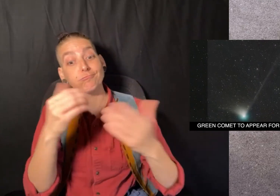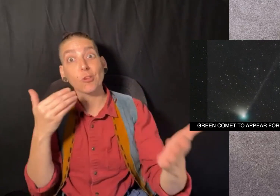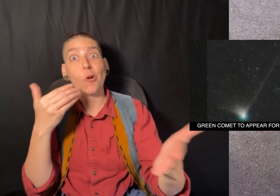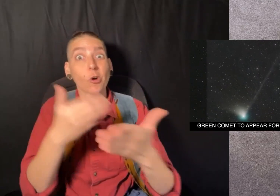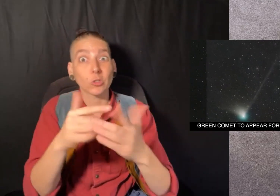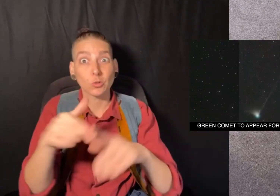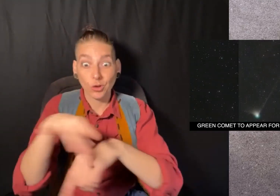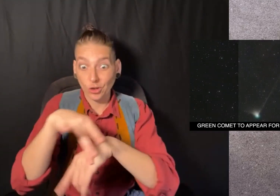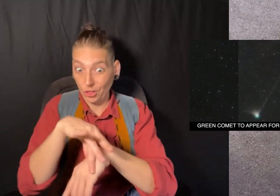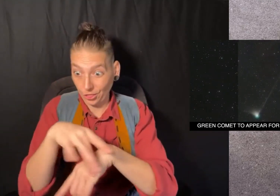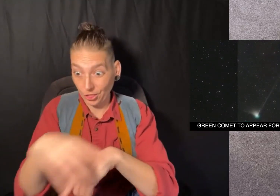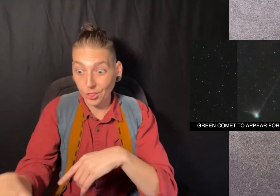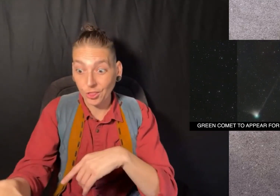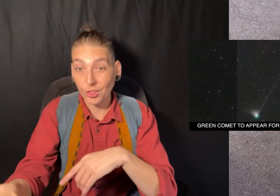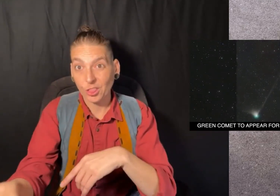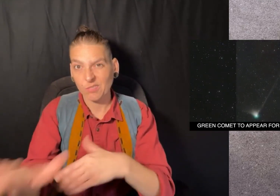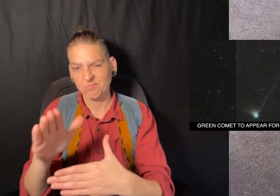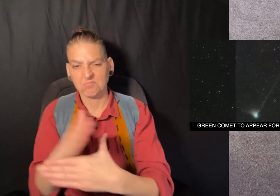February 1st and 2nd.